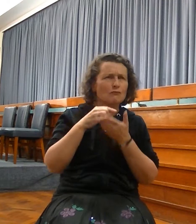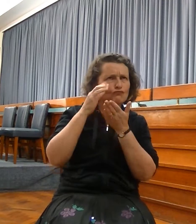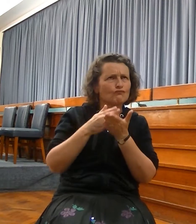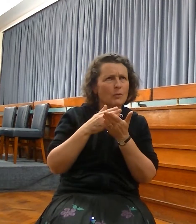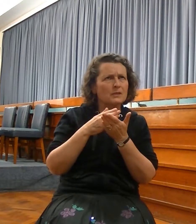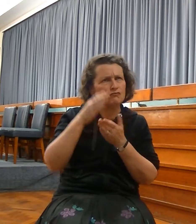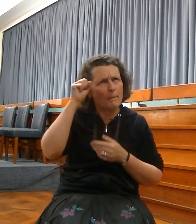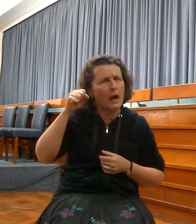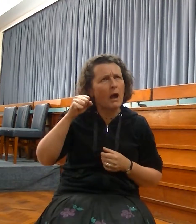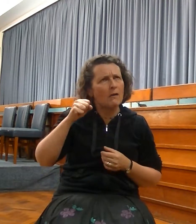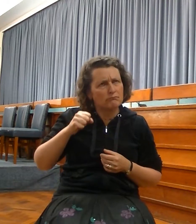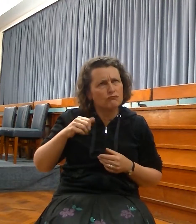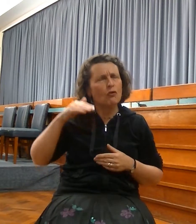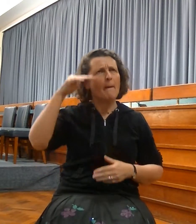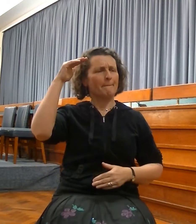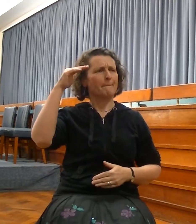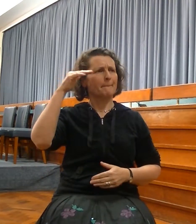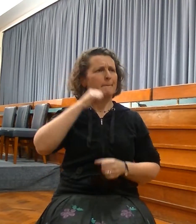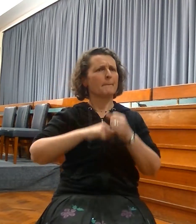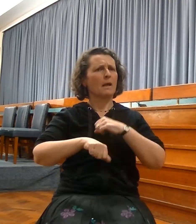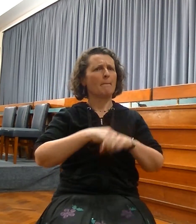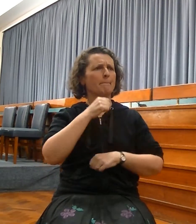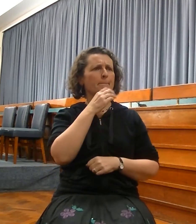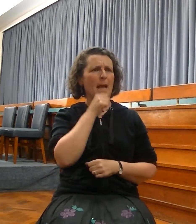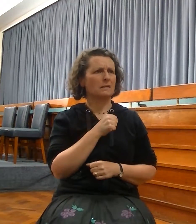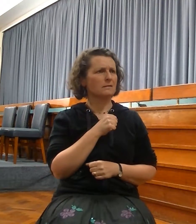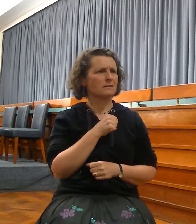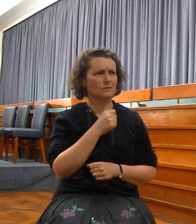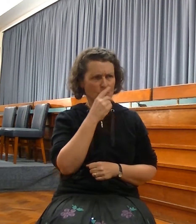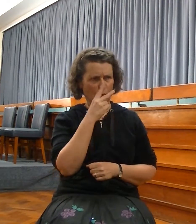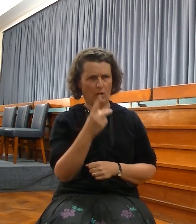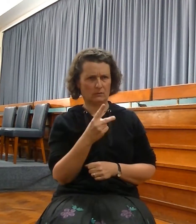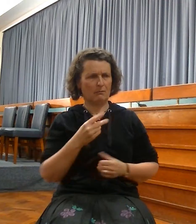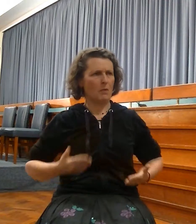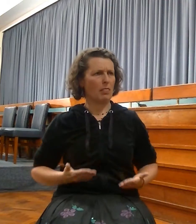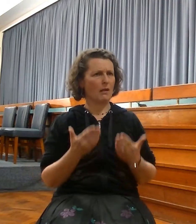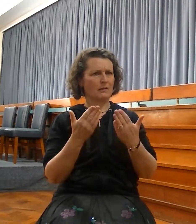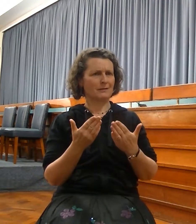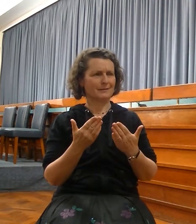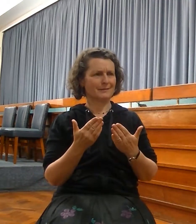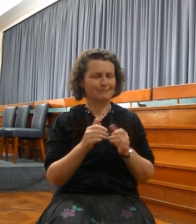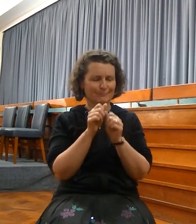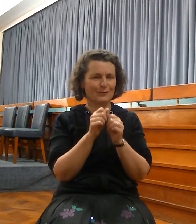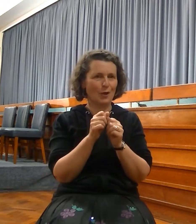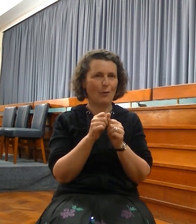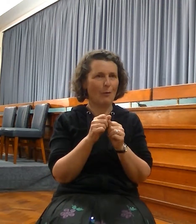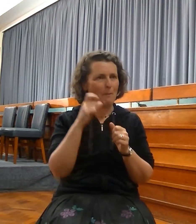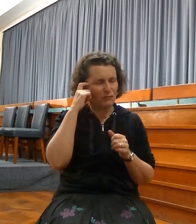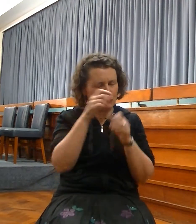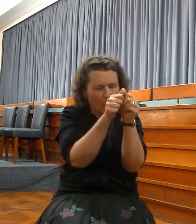Evidently, he did. He got up on his 21st birthday and he parted the curtains of his bedroom. And